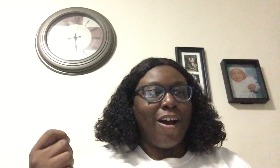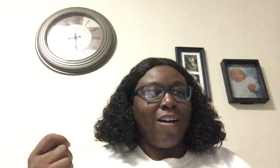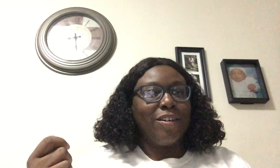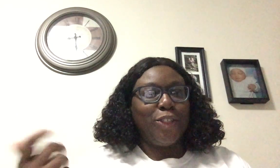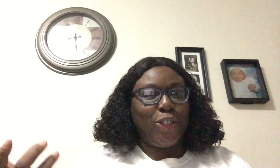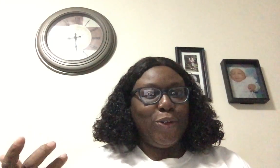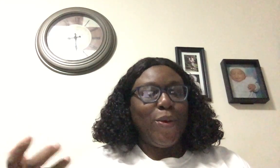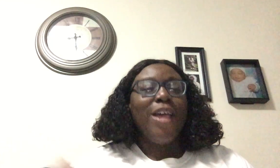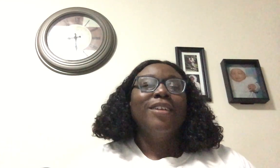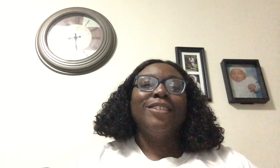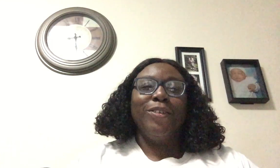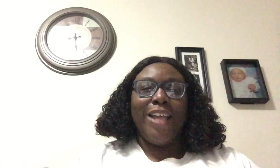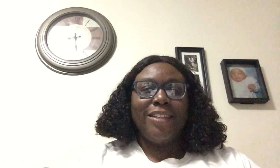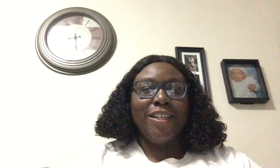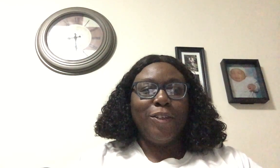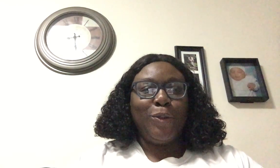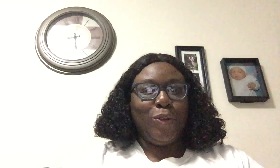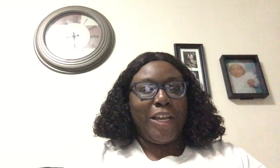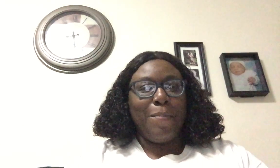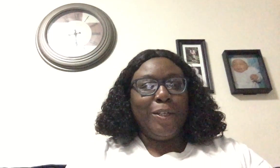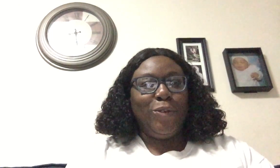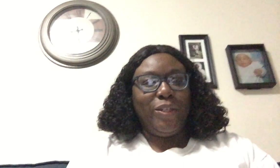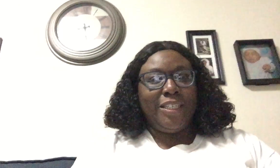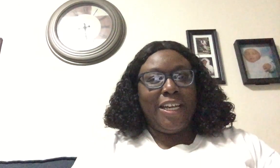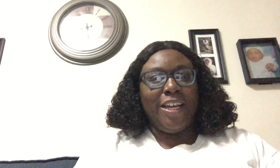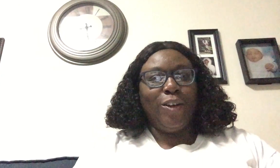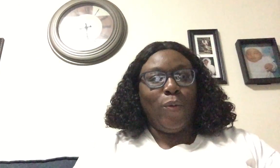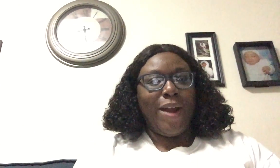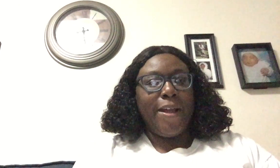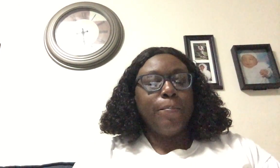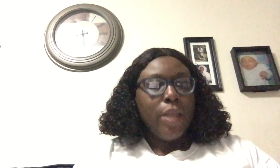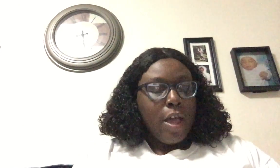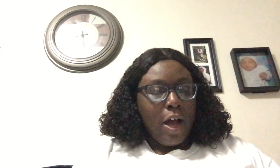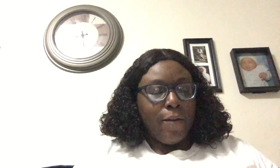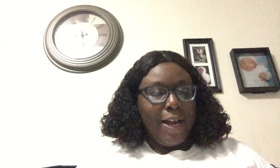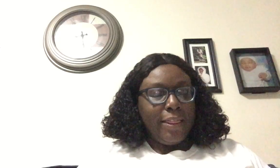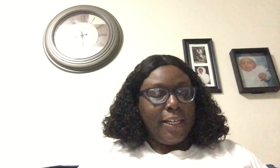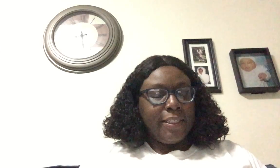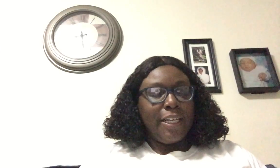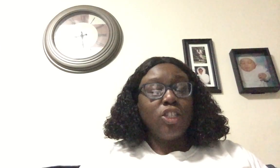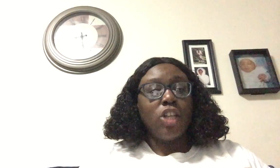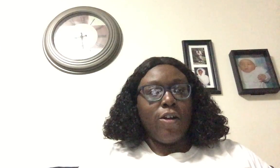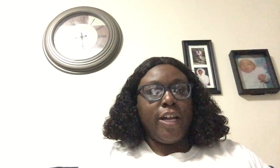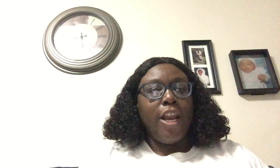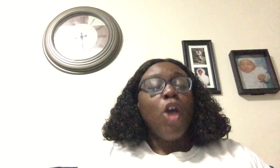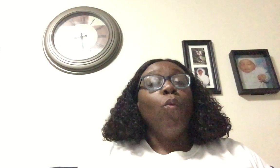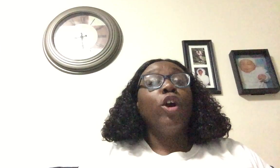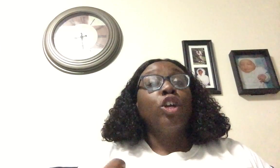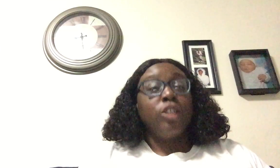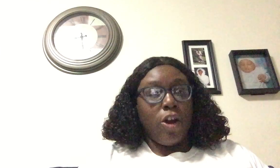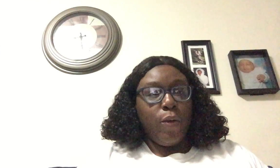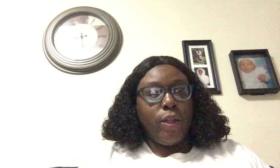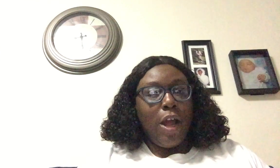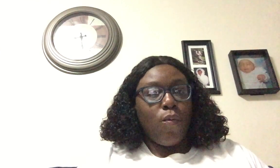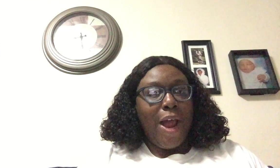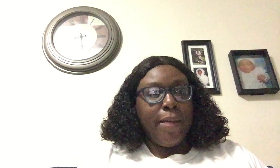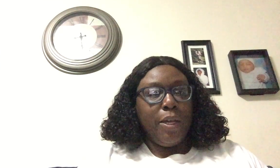cards too. So that's a little tricky, but you did great. All right, let's get started. We're starting with our rhyming